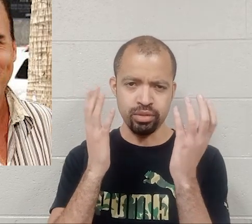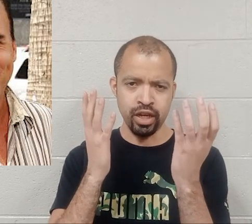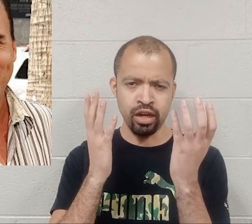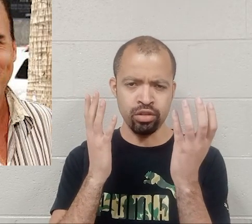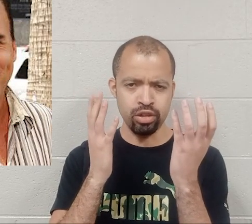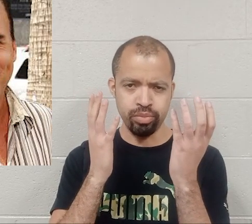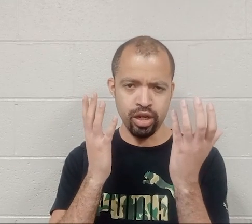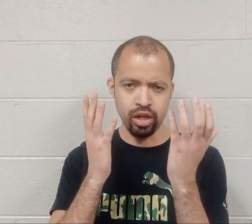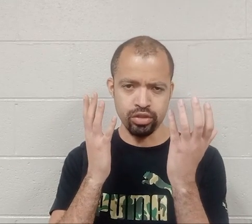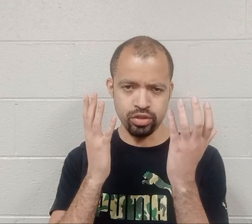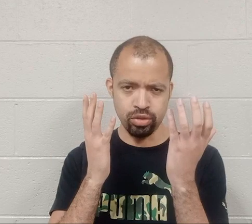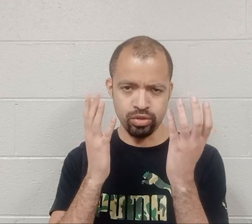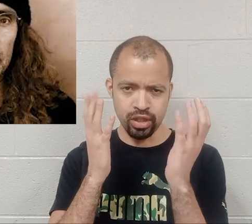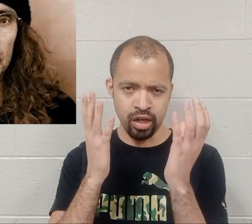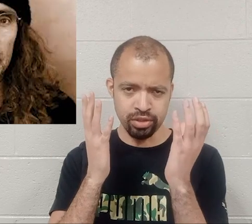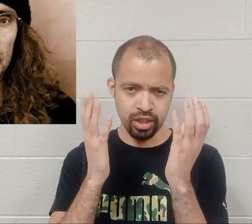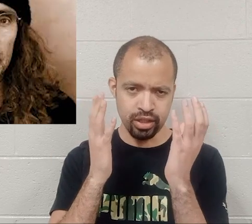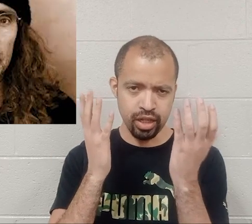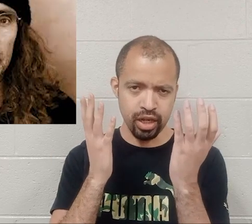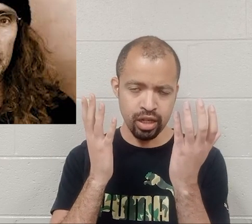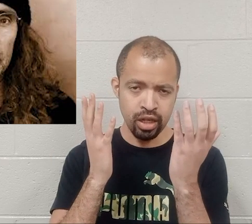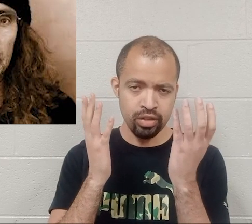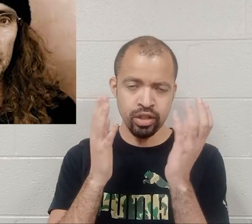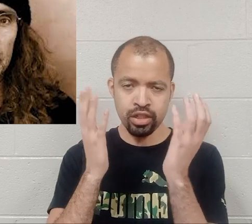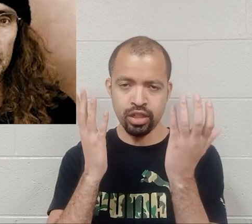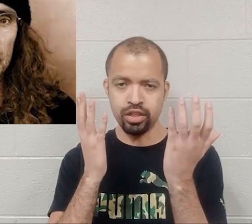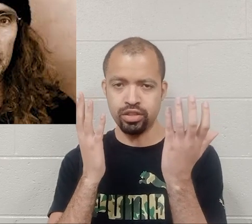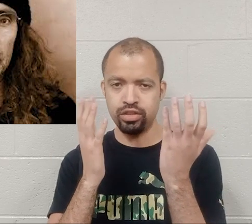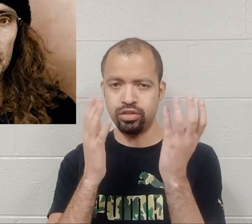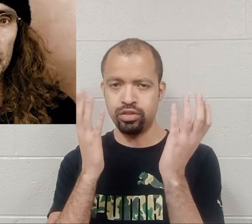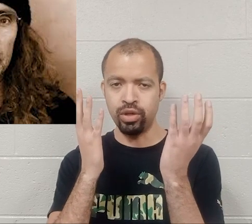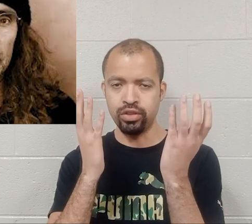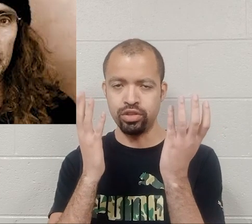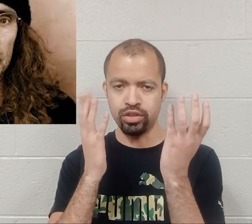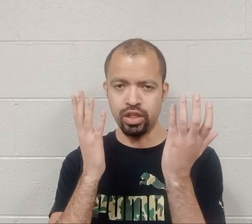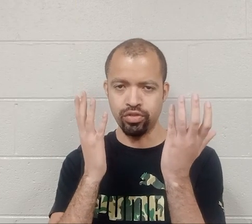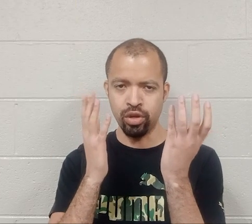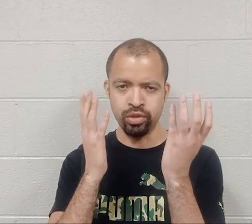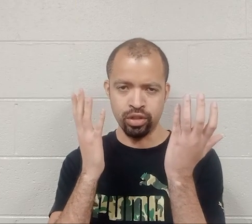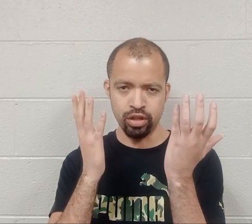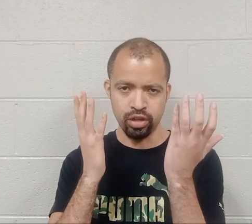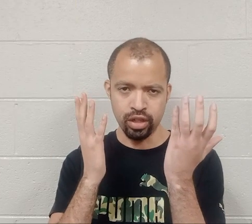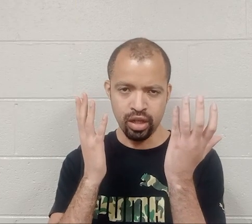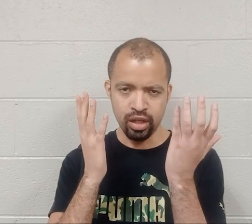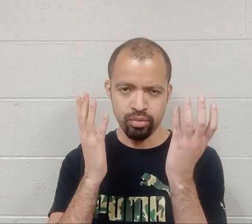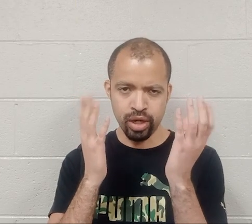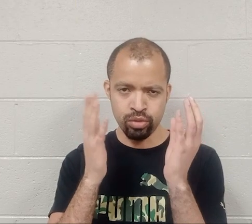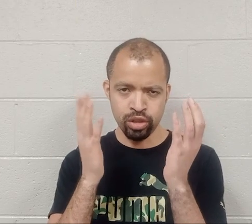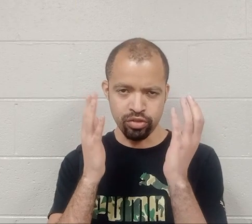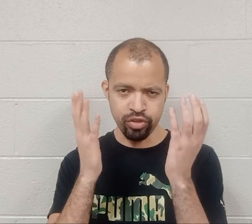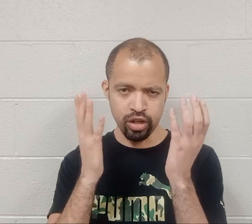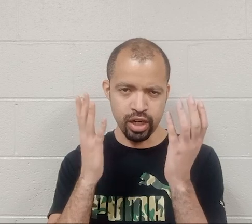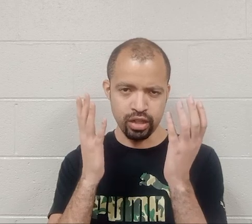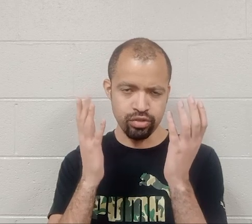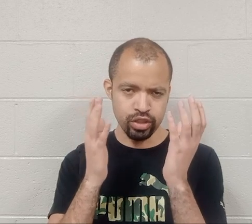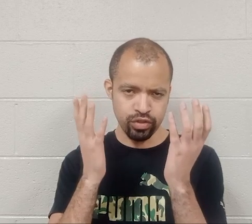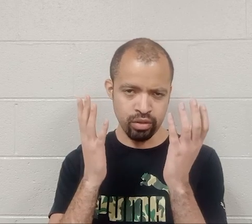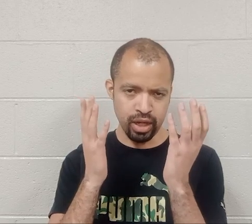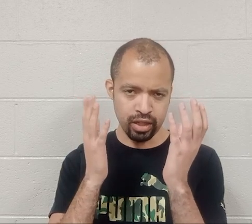down compared to Tom Shadyette. Nothing against director Steve Odenkirk, but I really felt like if this film had